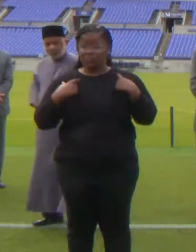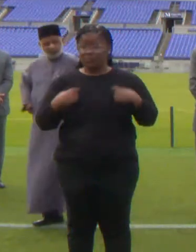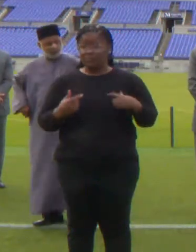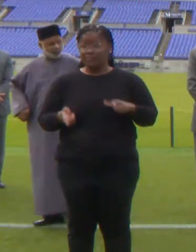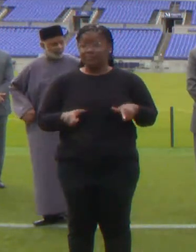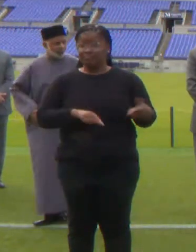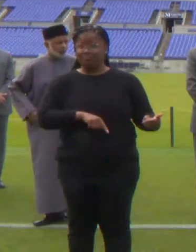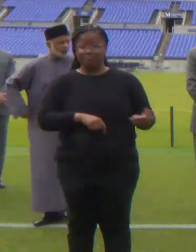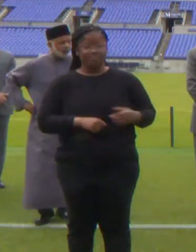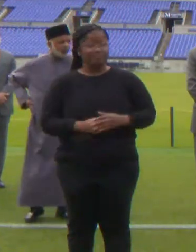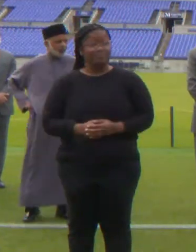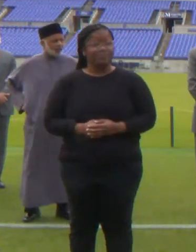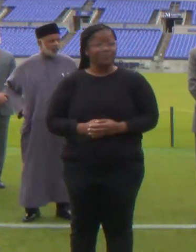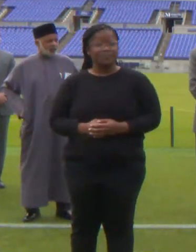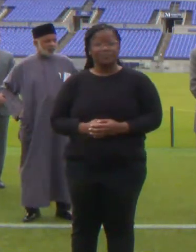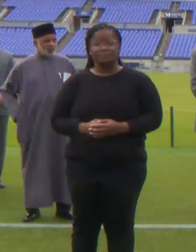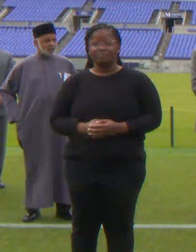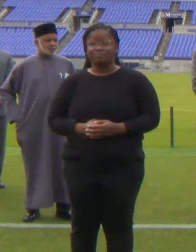Hello.